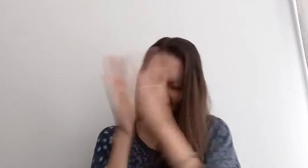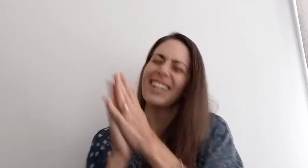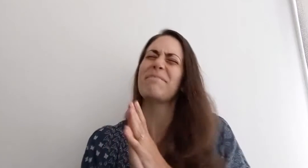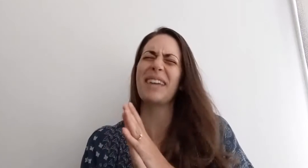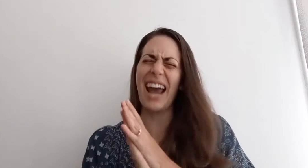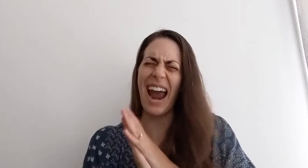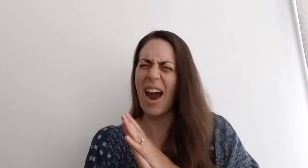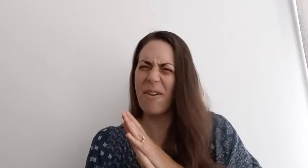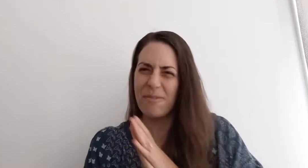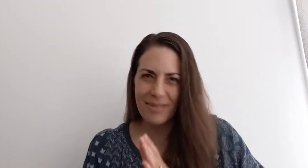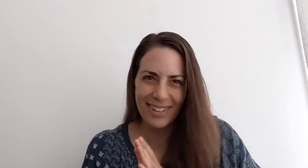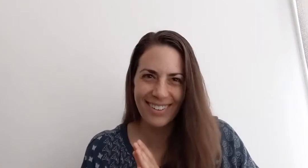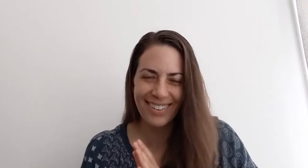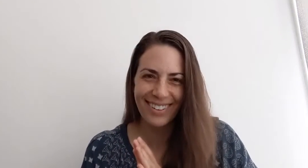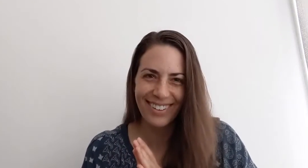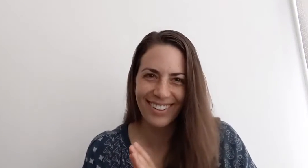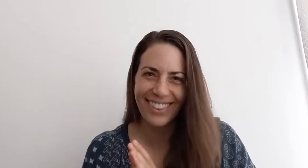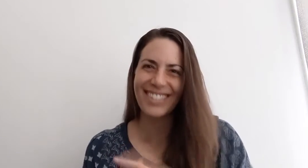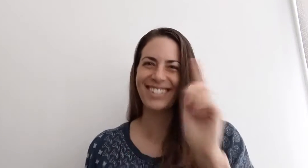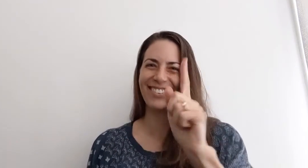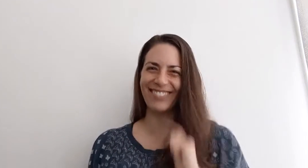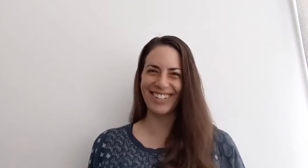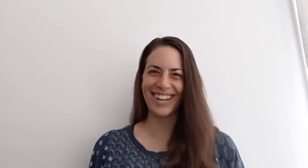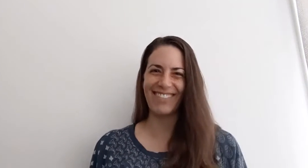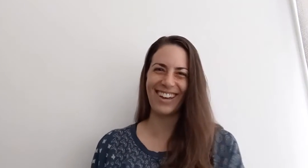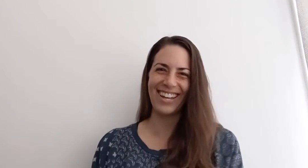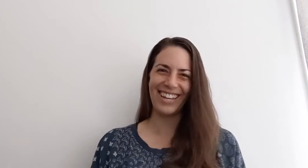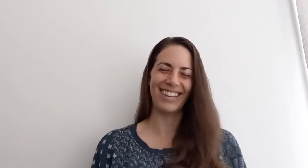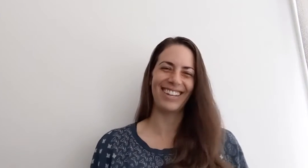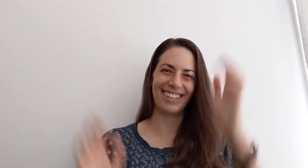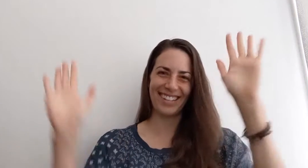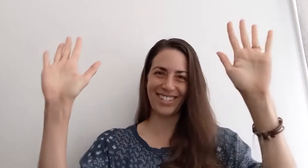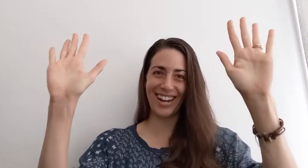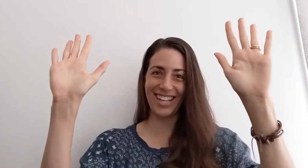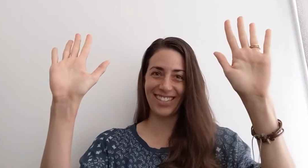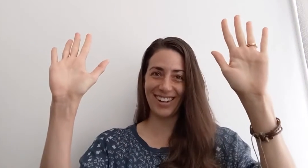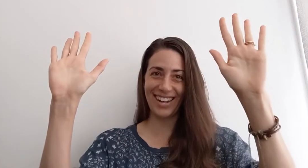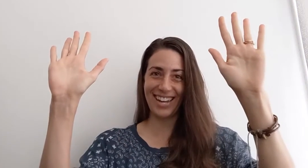Meow. Let's do it one more time. Ready? Get your hands ready.